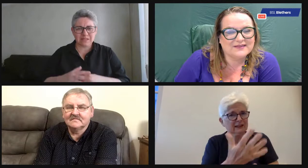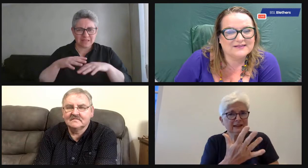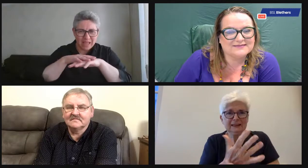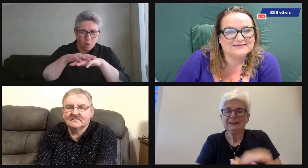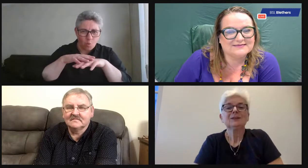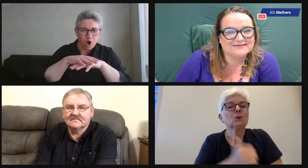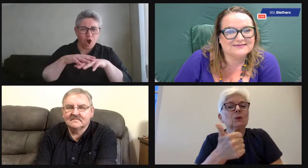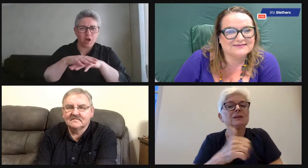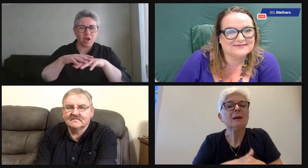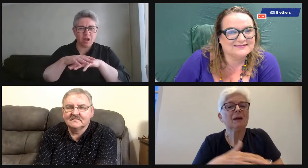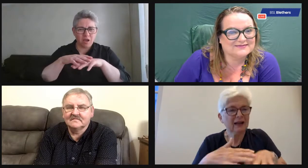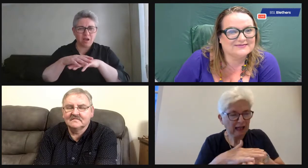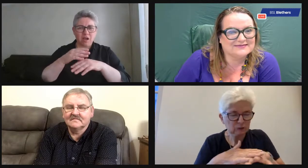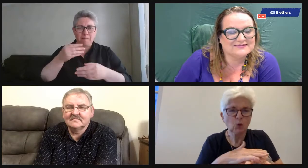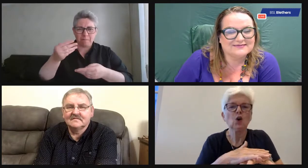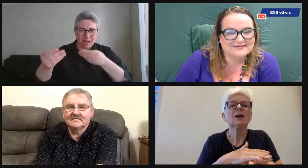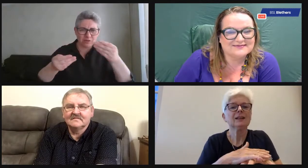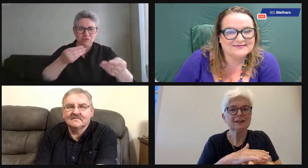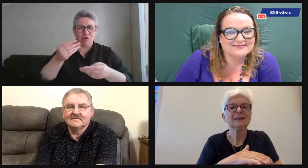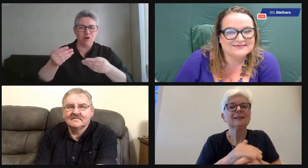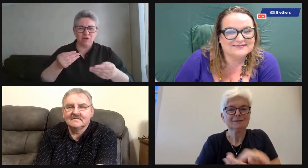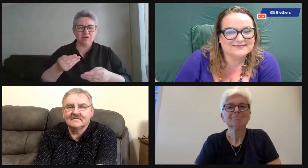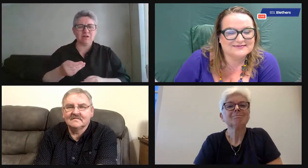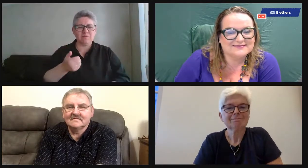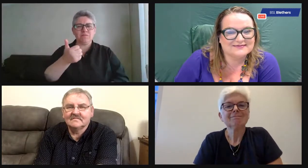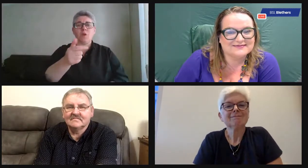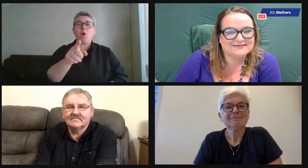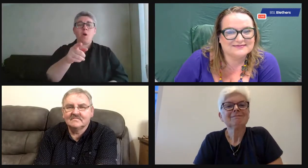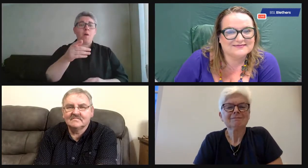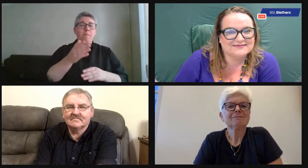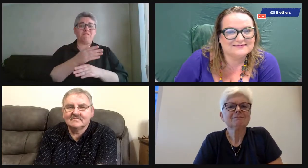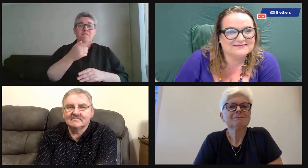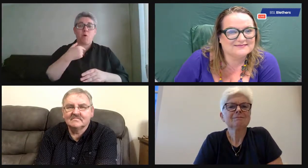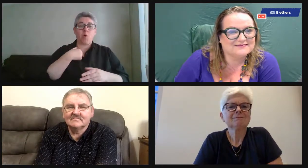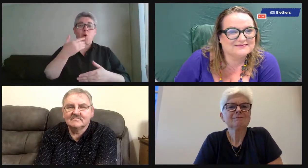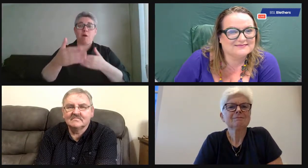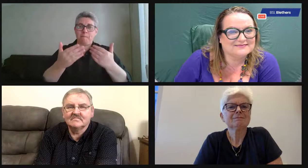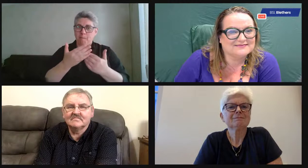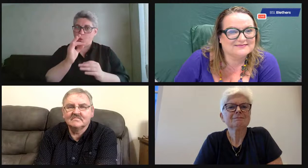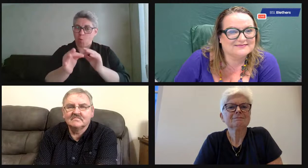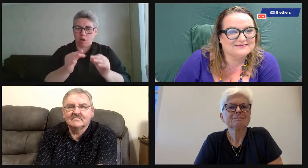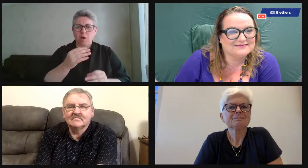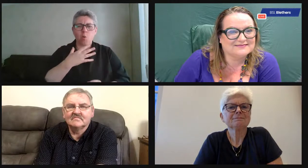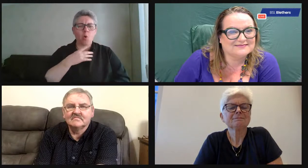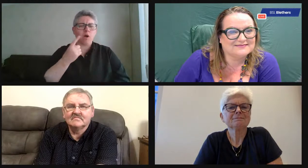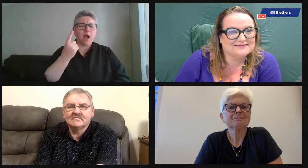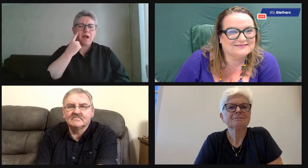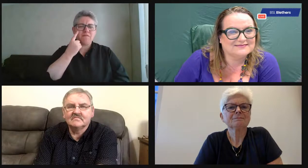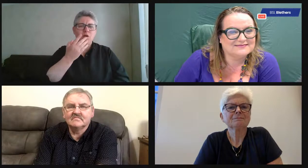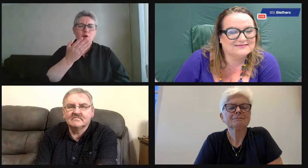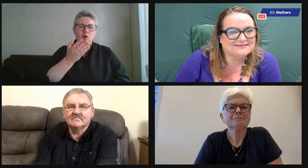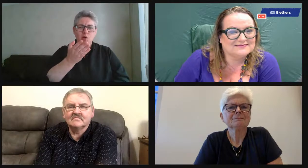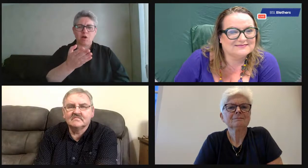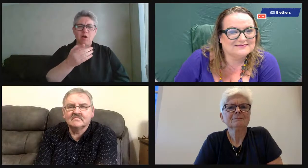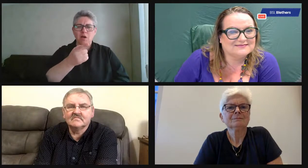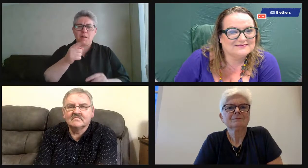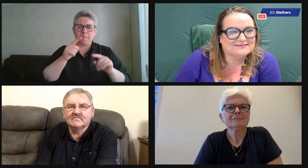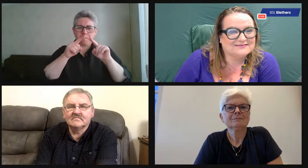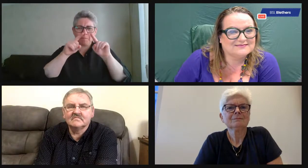I made a lot of friends. It was a terrific experience. Yeah, networking. Exactly. Exactly so. Okay. Before we ask you more, let's take